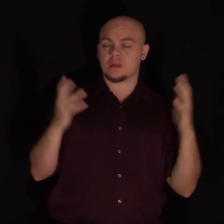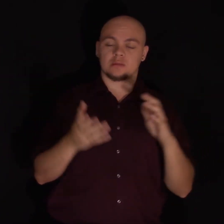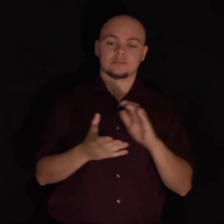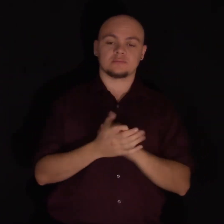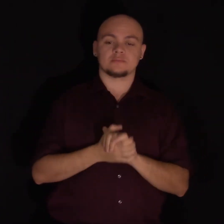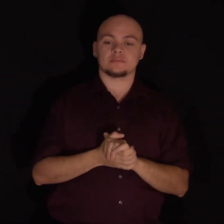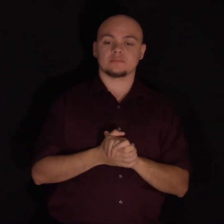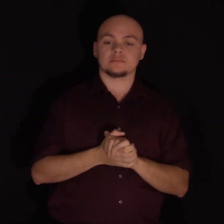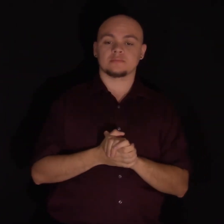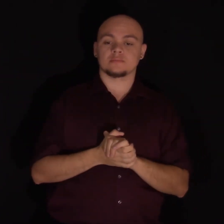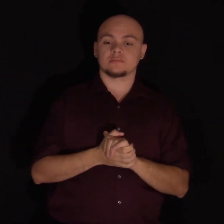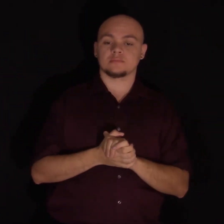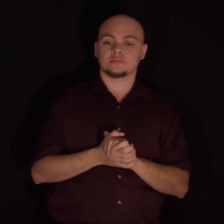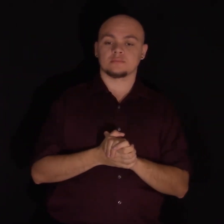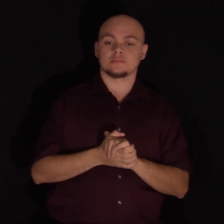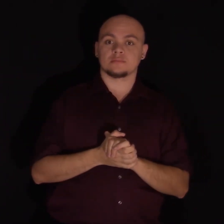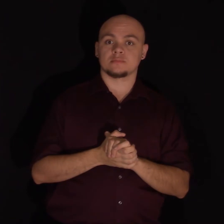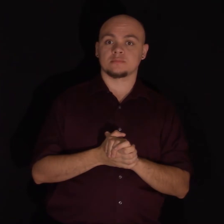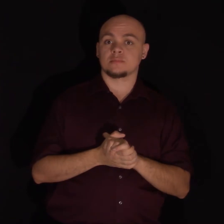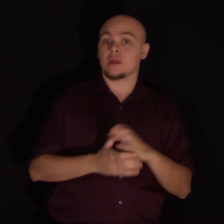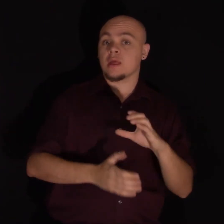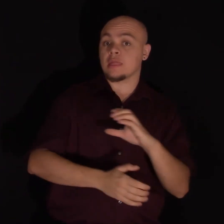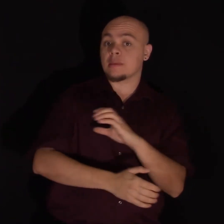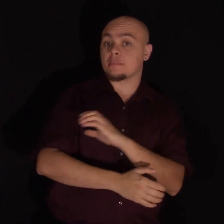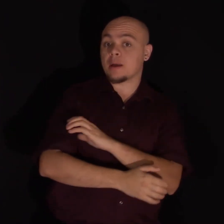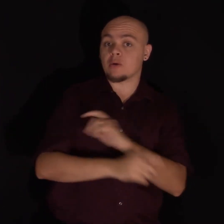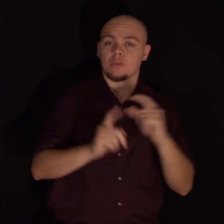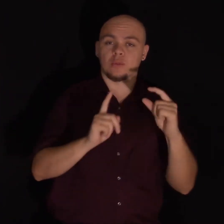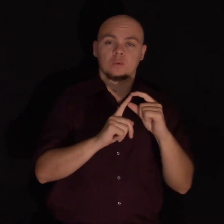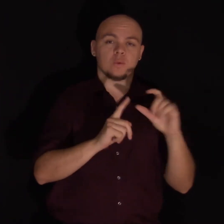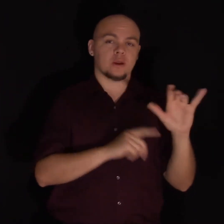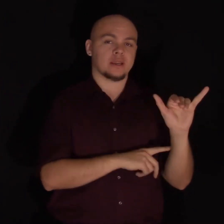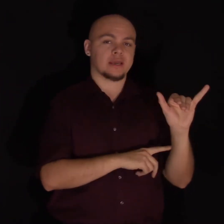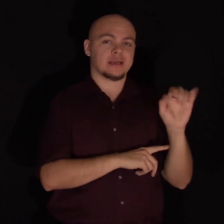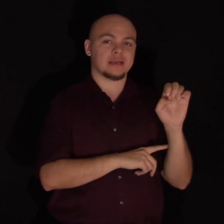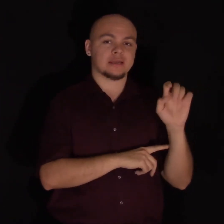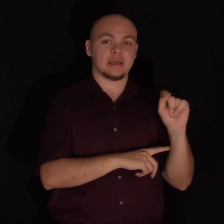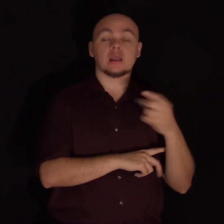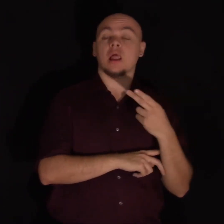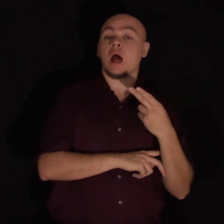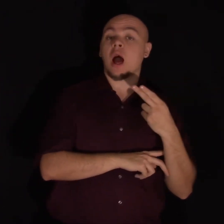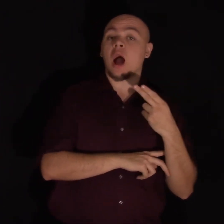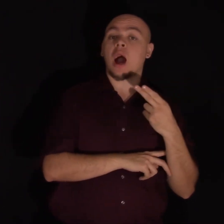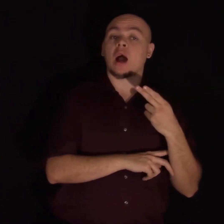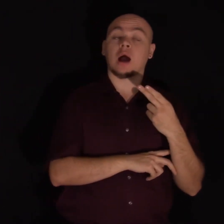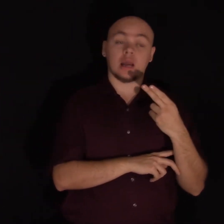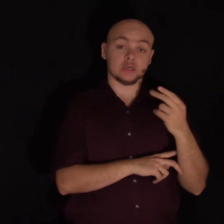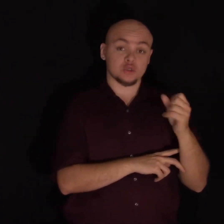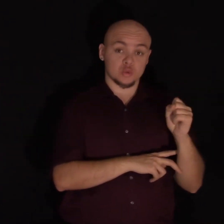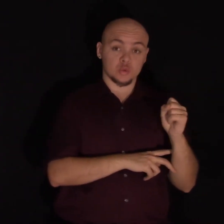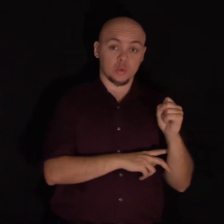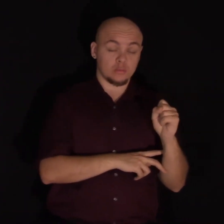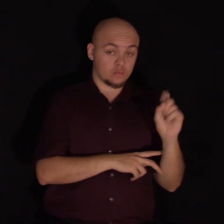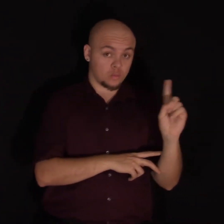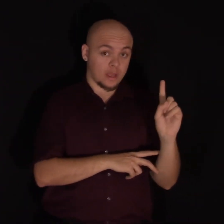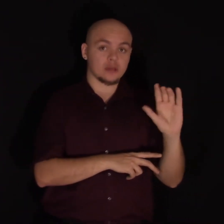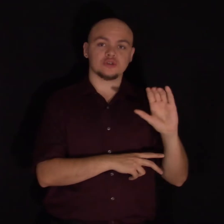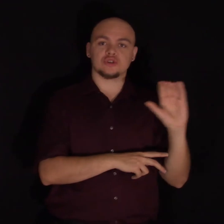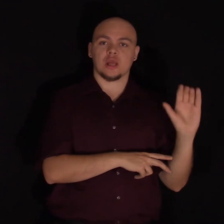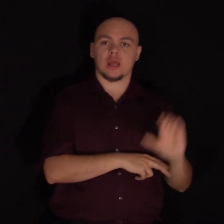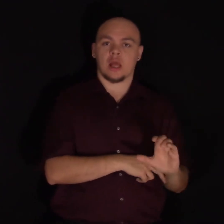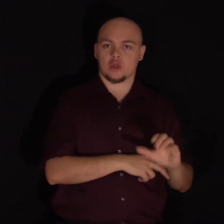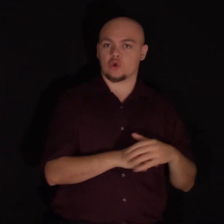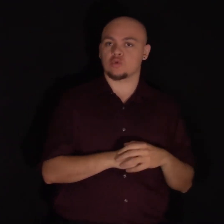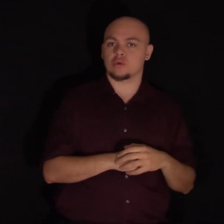The Power of Yet. I heard about a high school in Chicago where students had to pass a